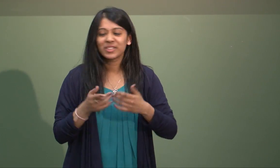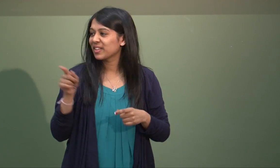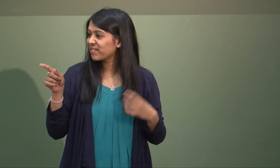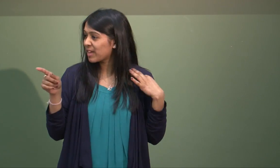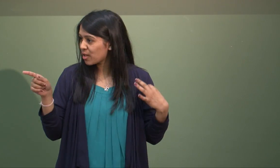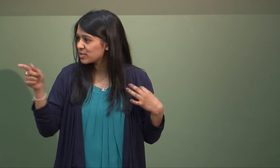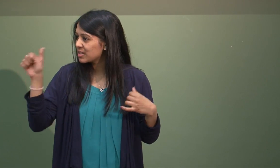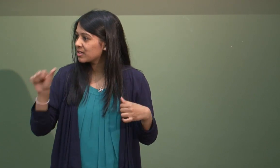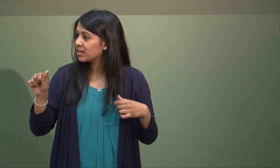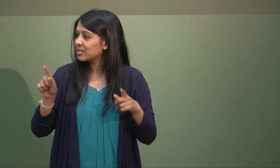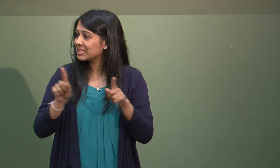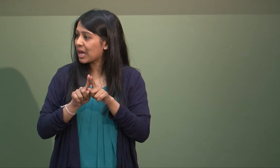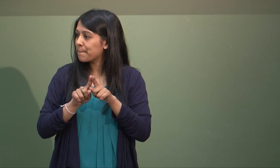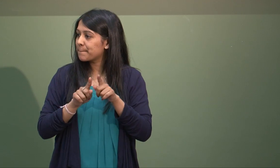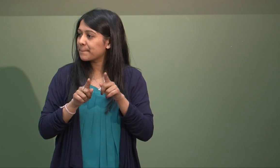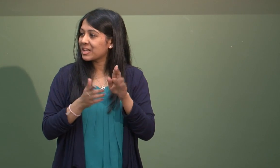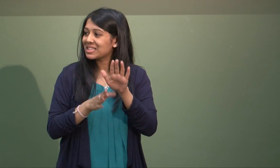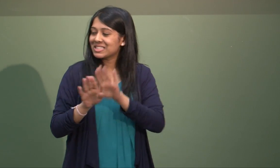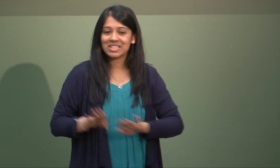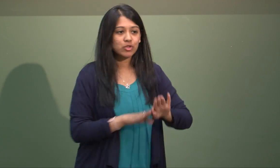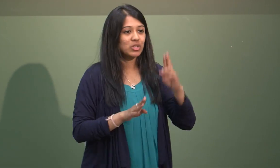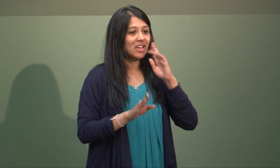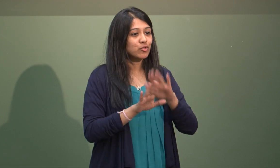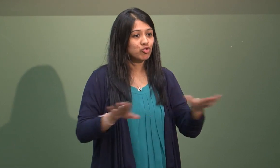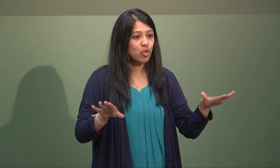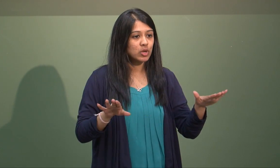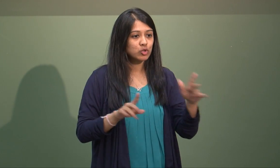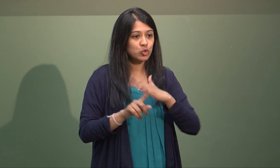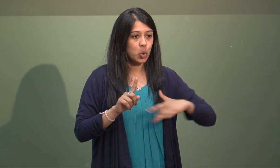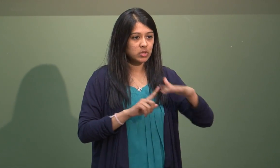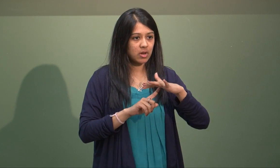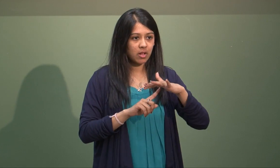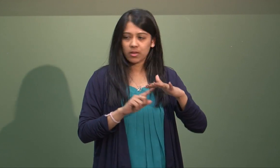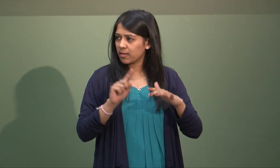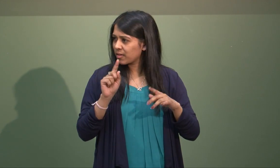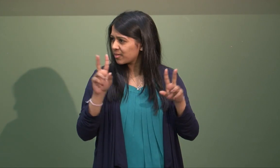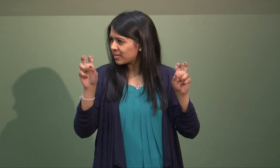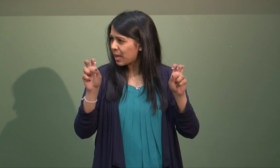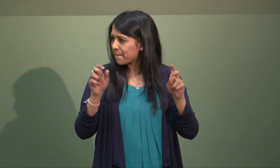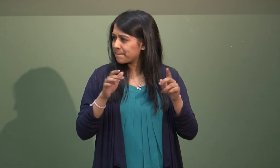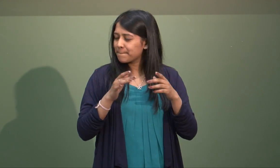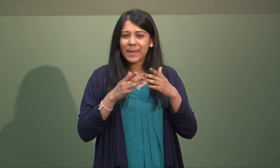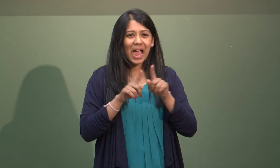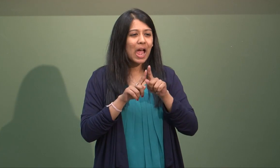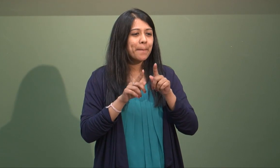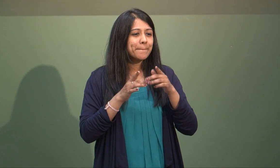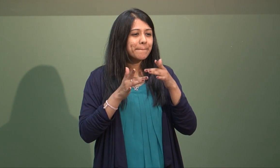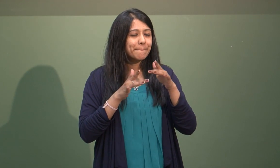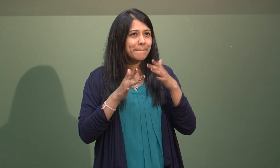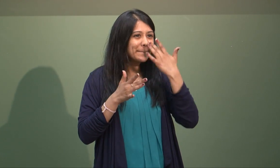and do some volunteering work as well. And also with the National Deaf Children's Society